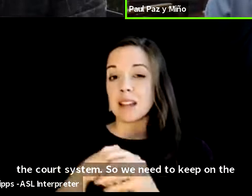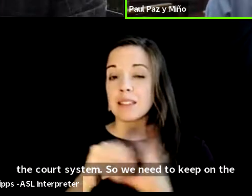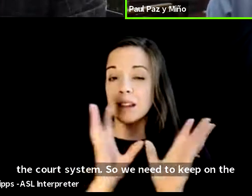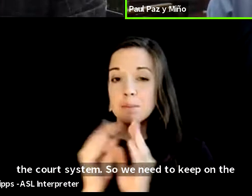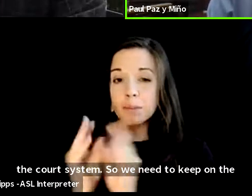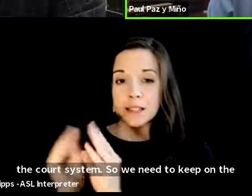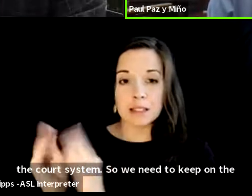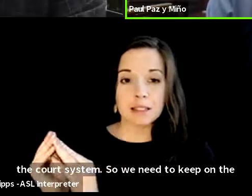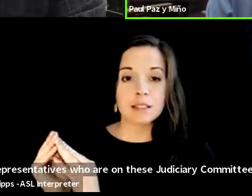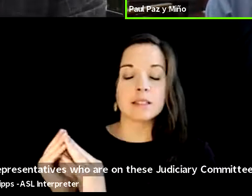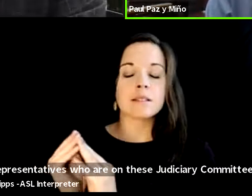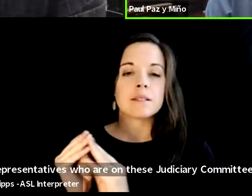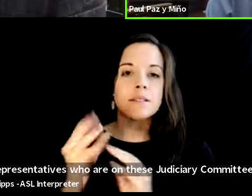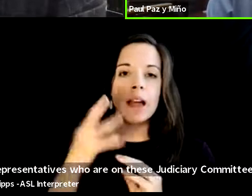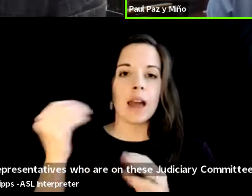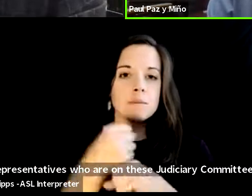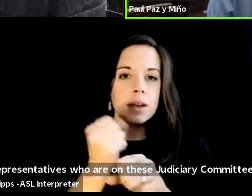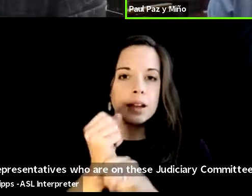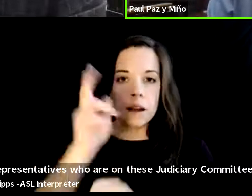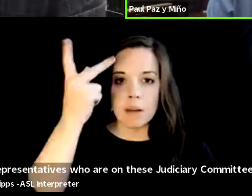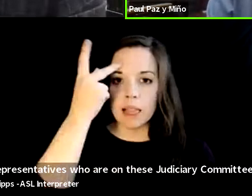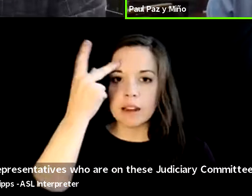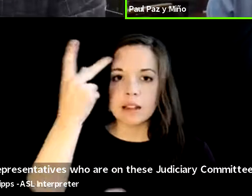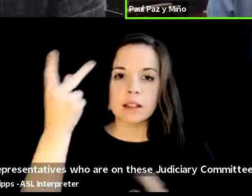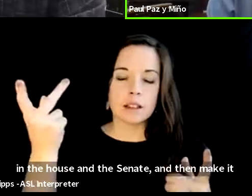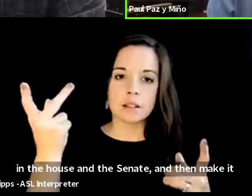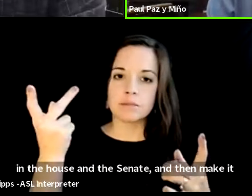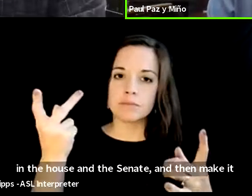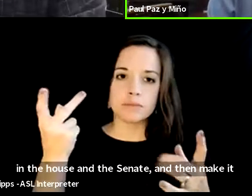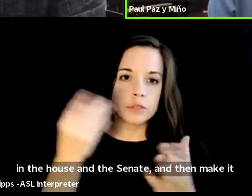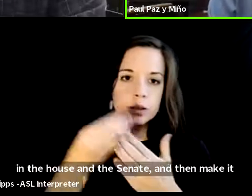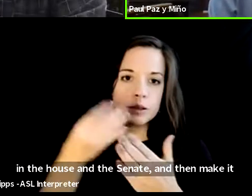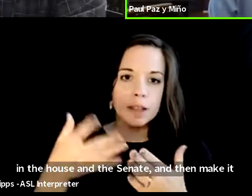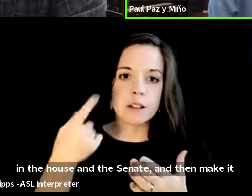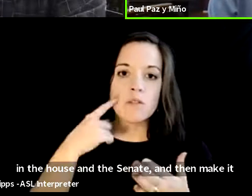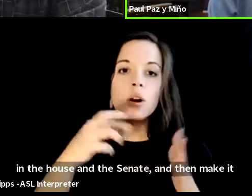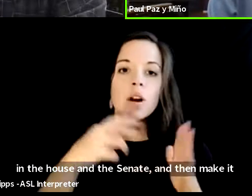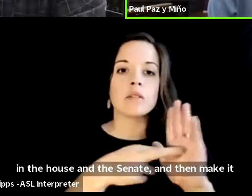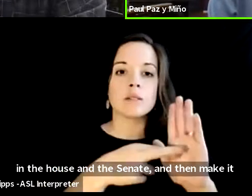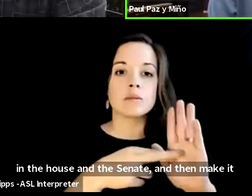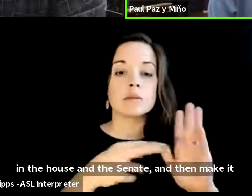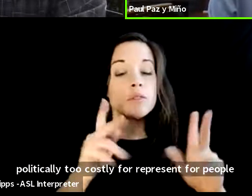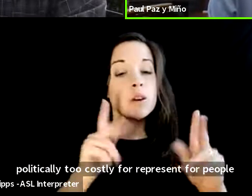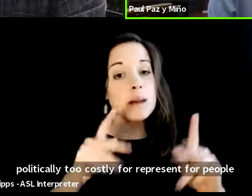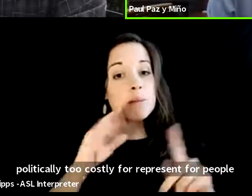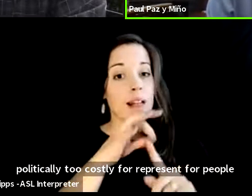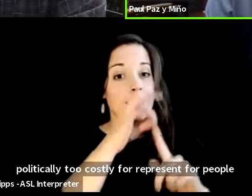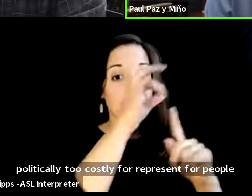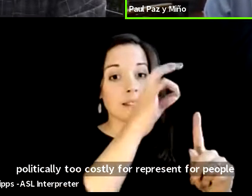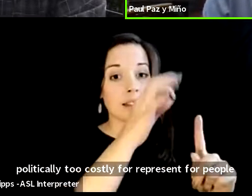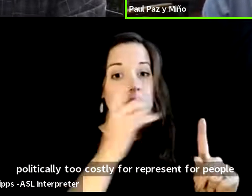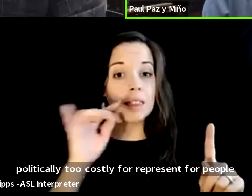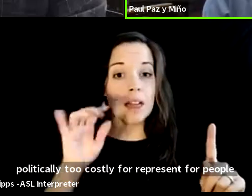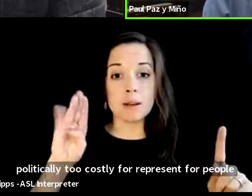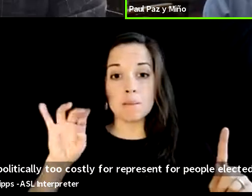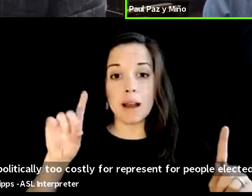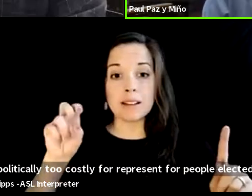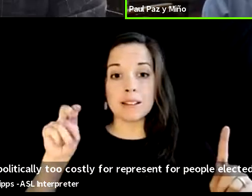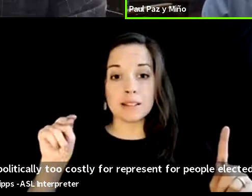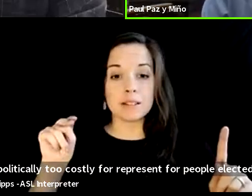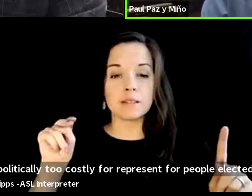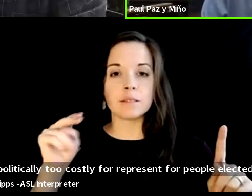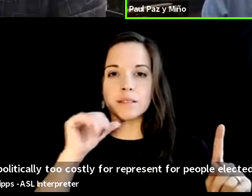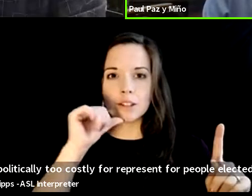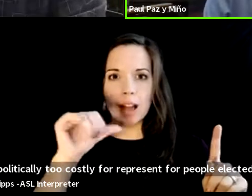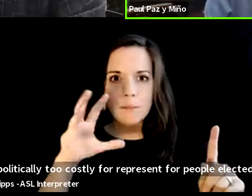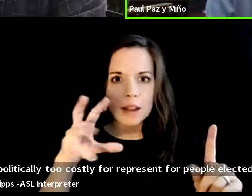senate and then make it politically too costly for represent for people elected like biden to not weigh in when they